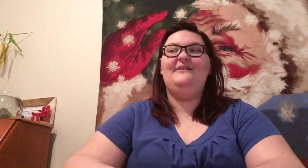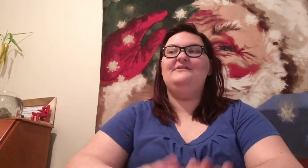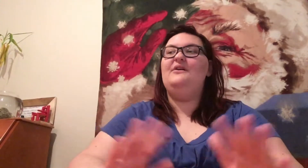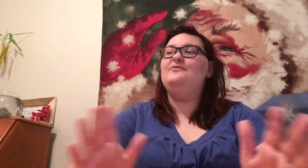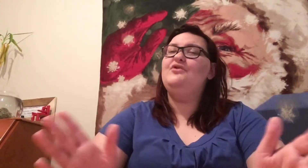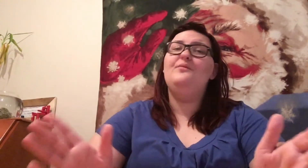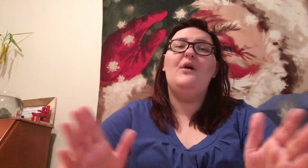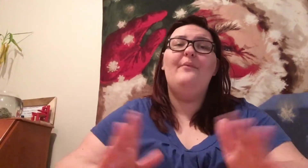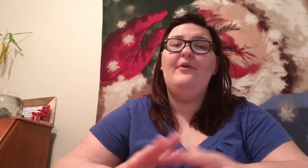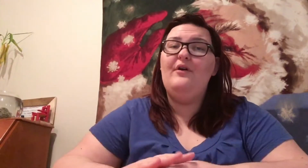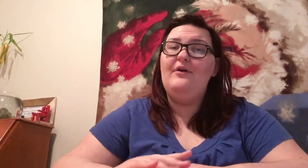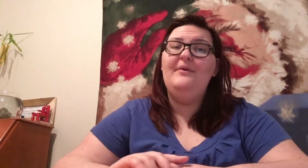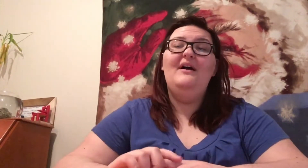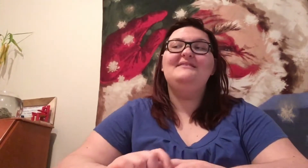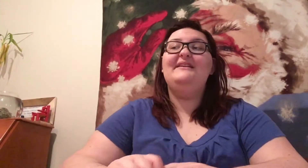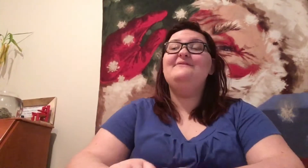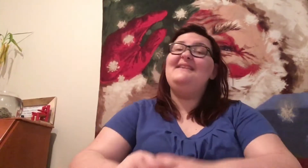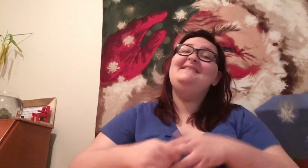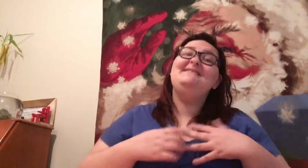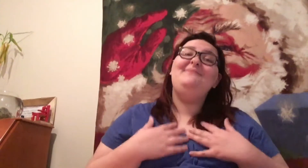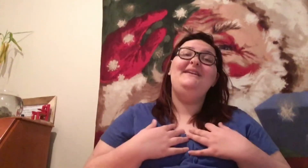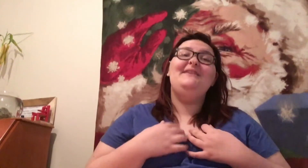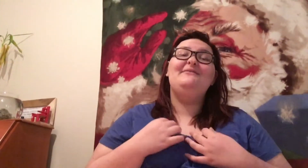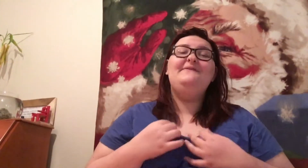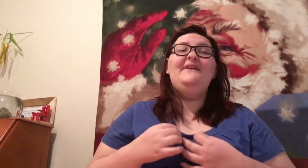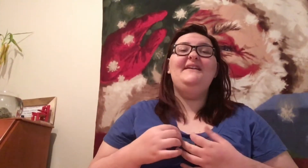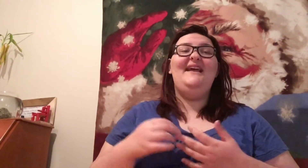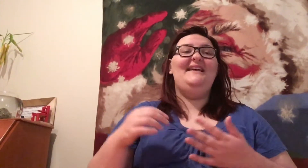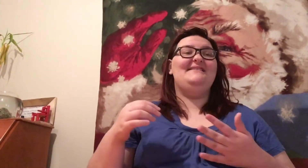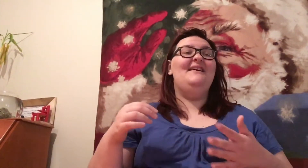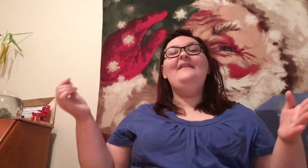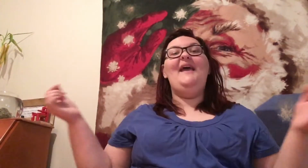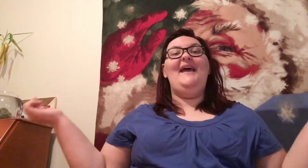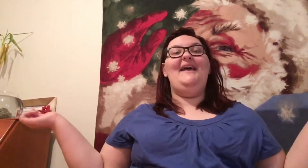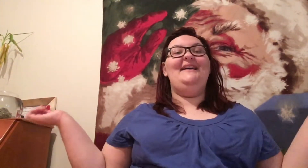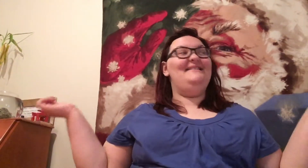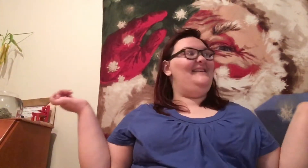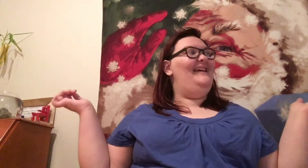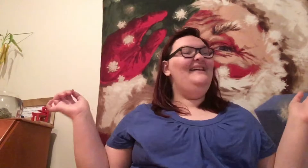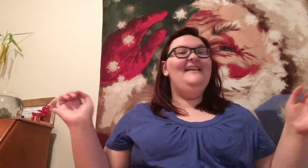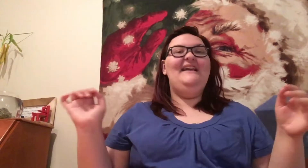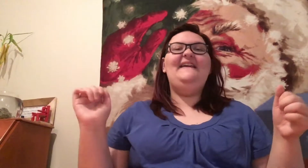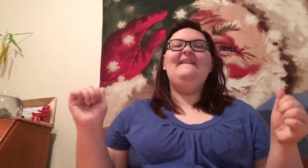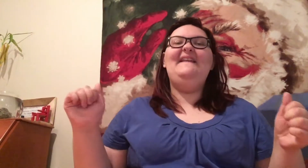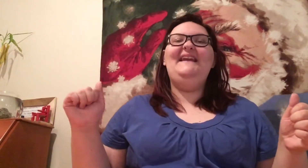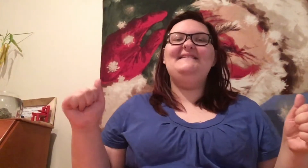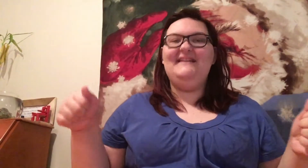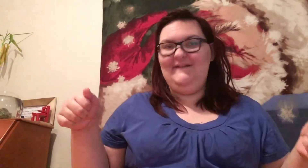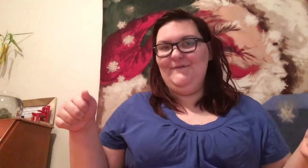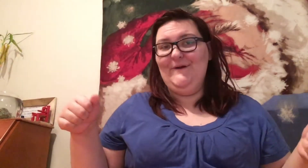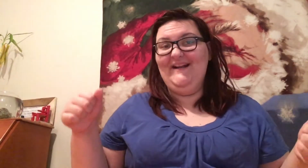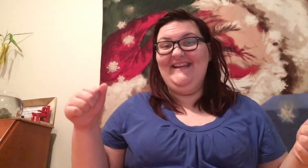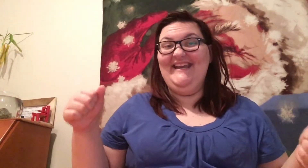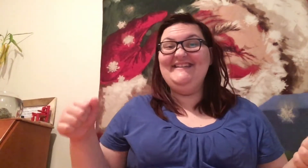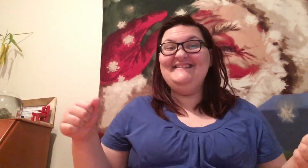goes, oh, no problem. It was nice to meet you. It very nice. And he leans in for a kiss.